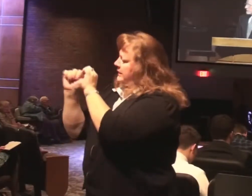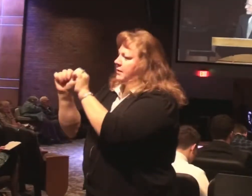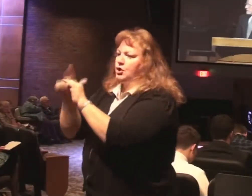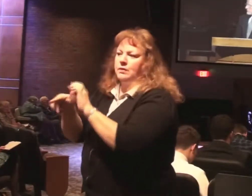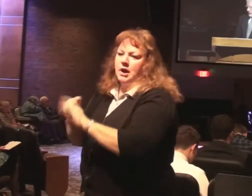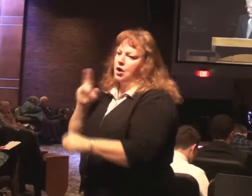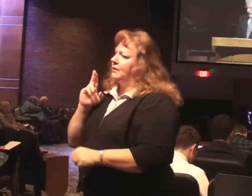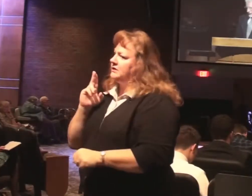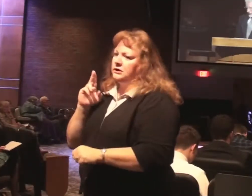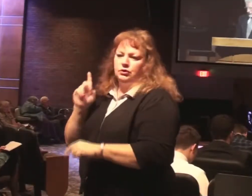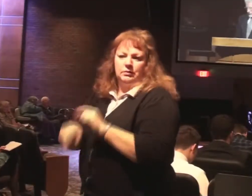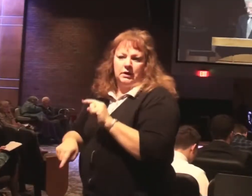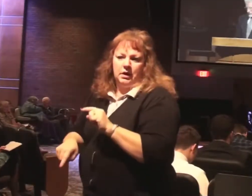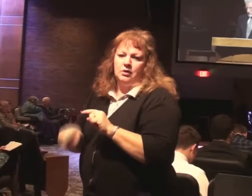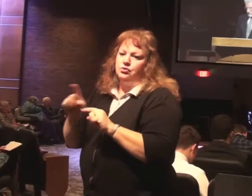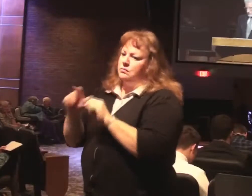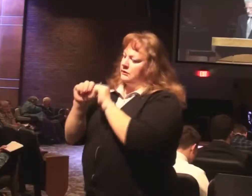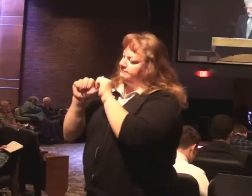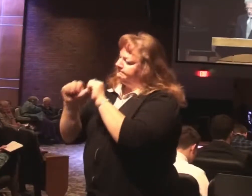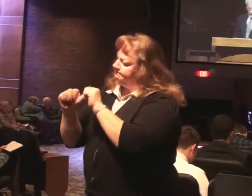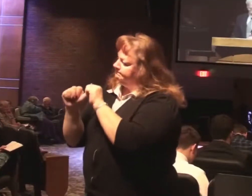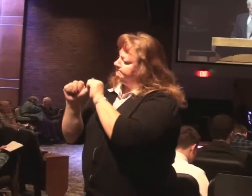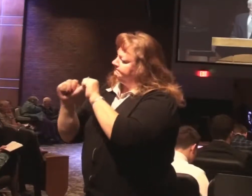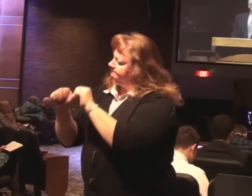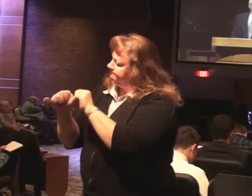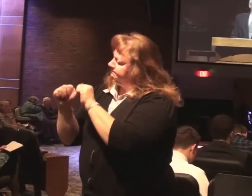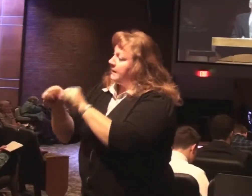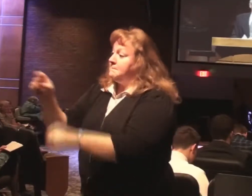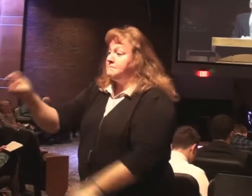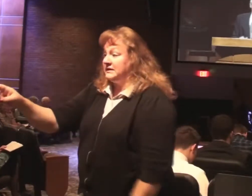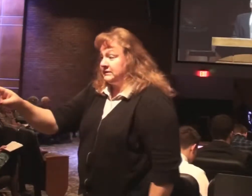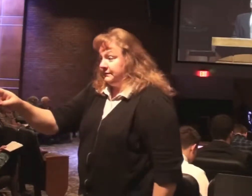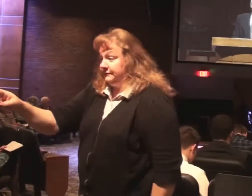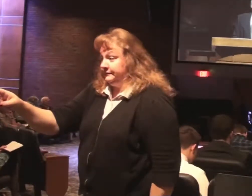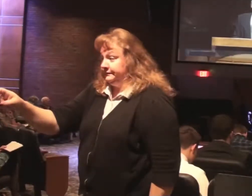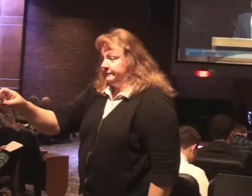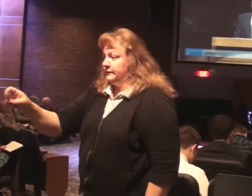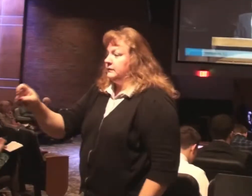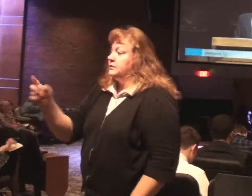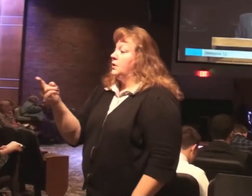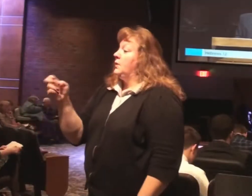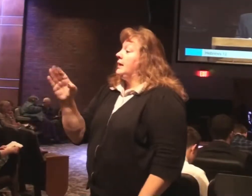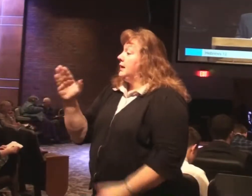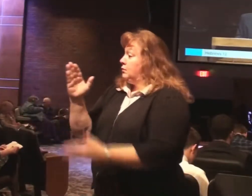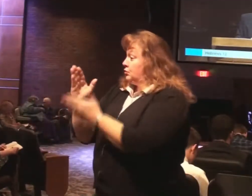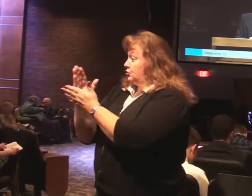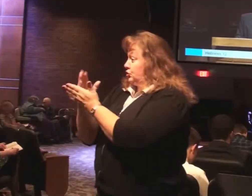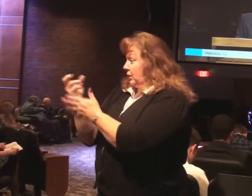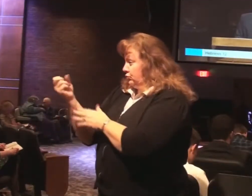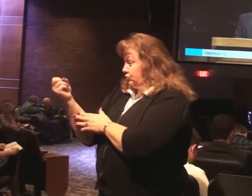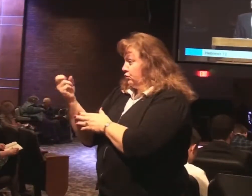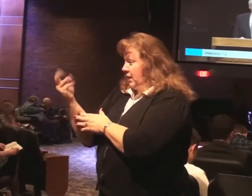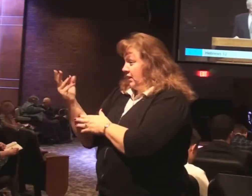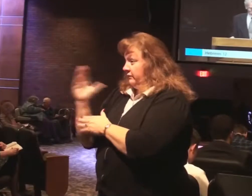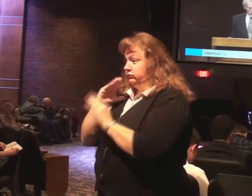Be faithful. So in Hebrews chapter 12, where we've been focusing our attention,